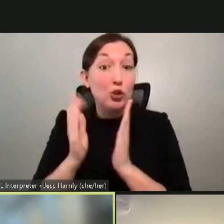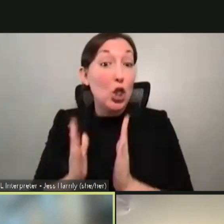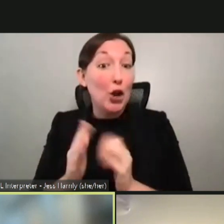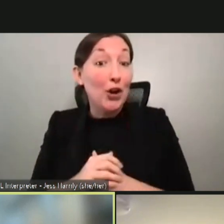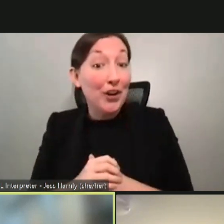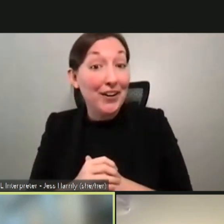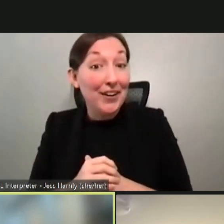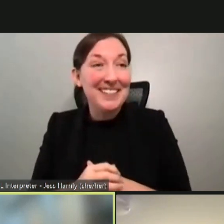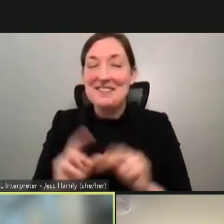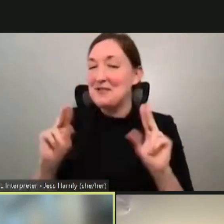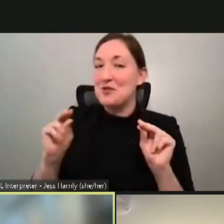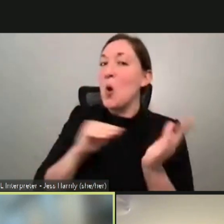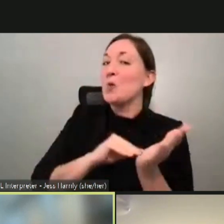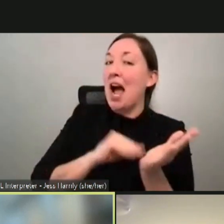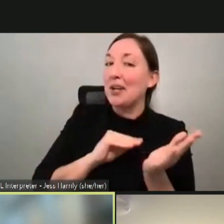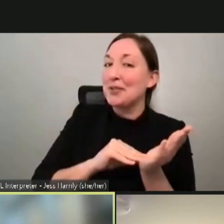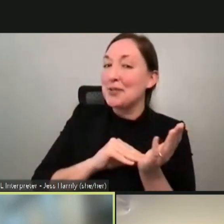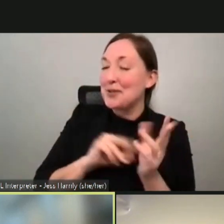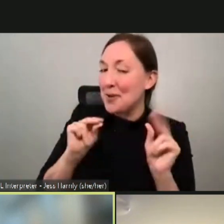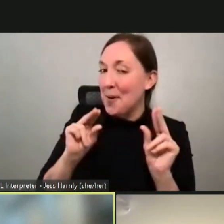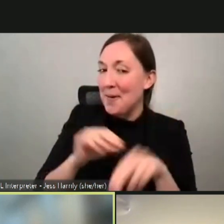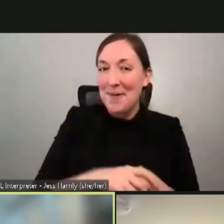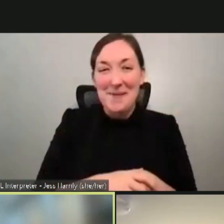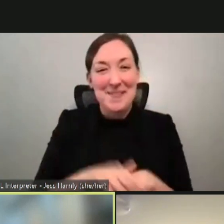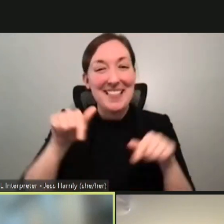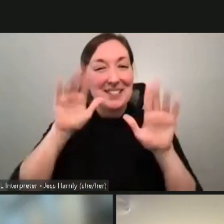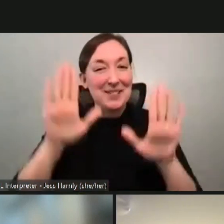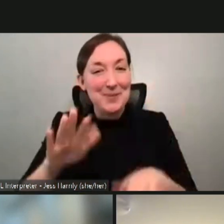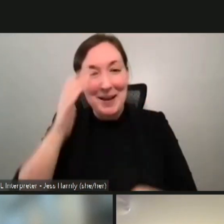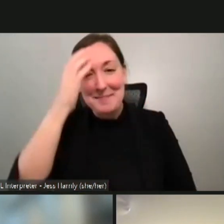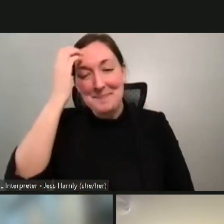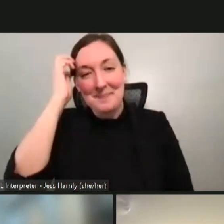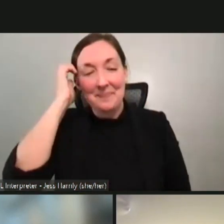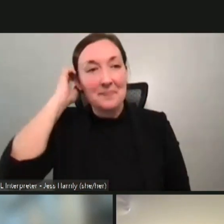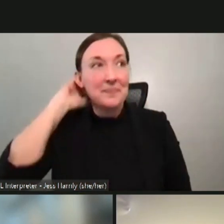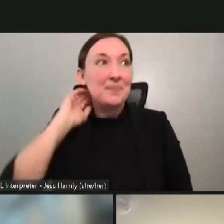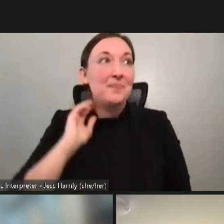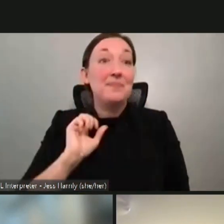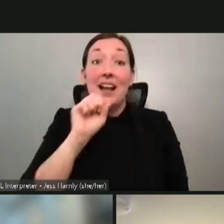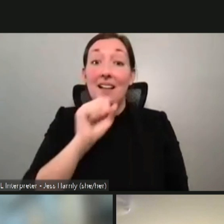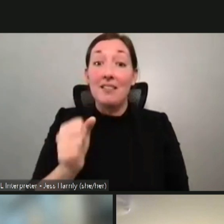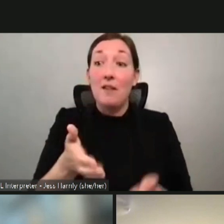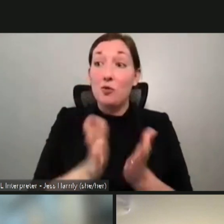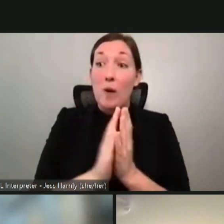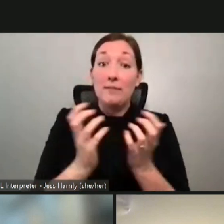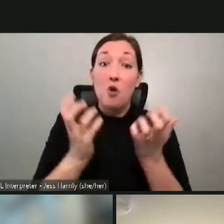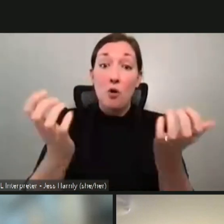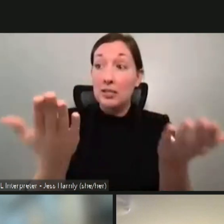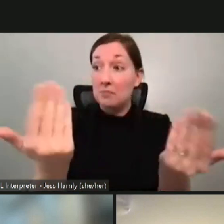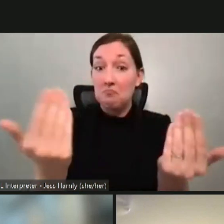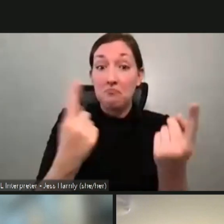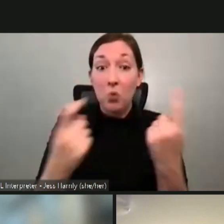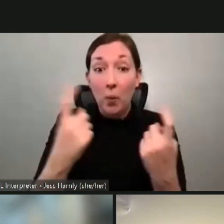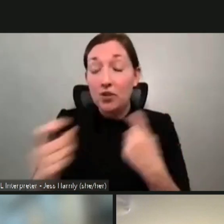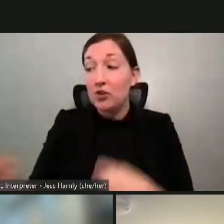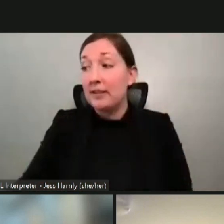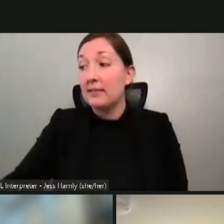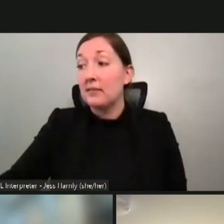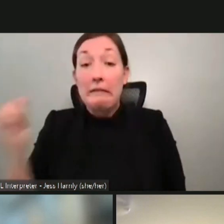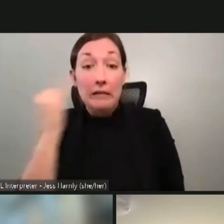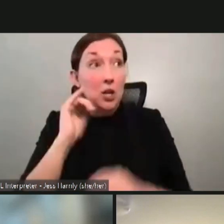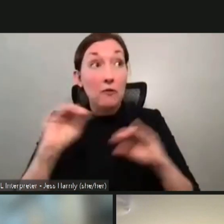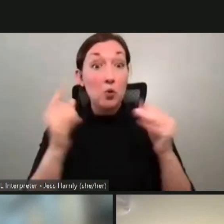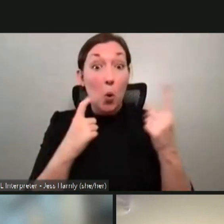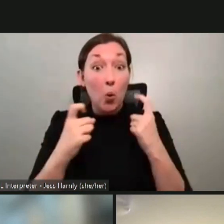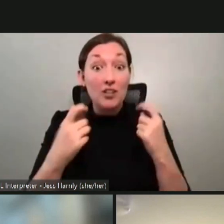No, doctor. No, this is great. All right. I'd love to invite the audience to ask questions. If you don't have questions, we